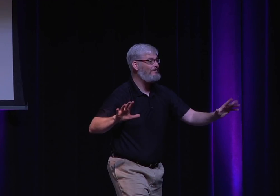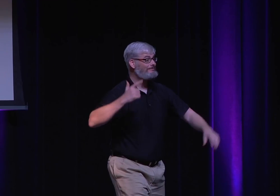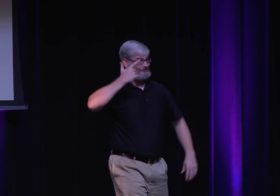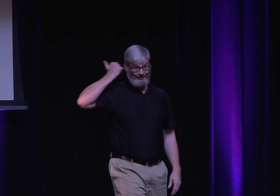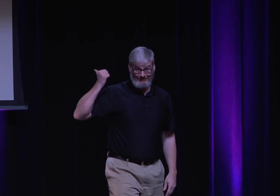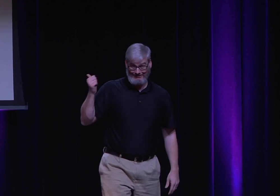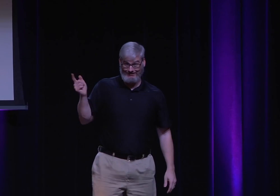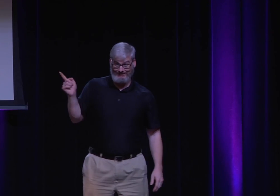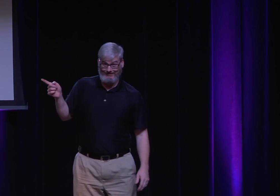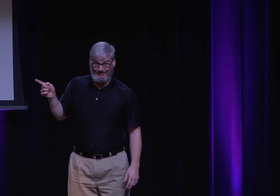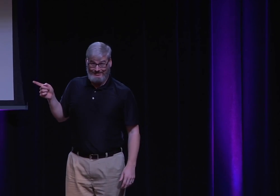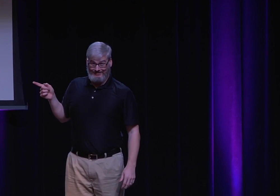the future is bright.